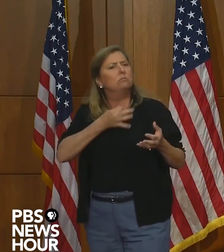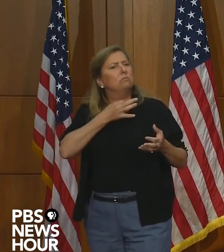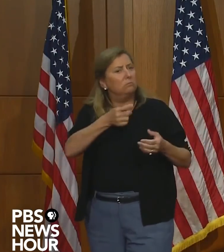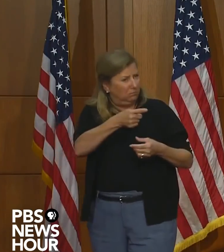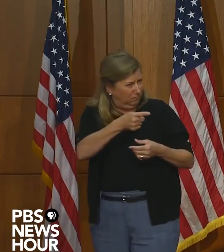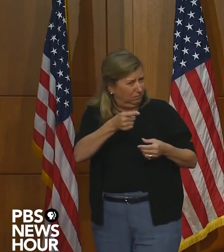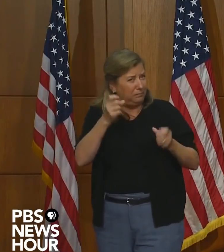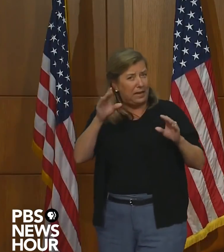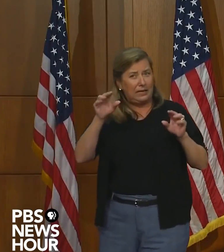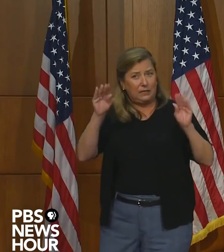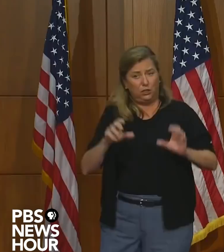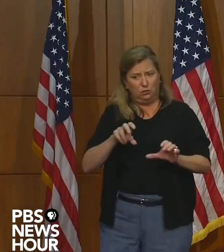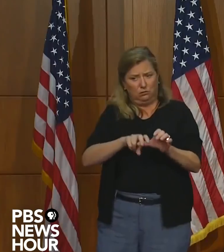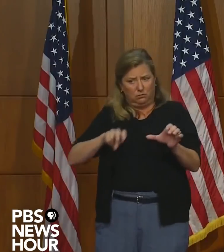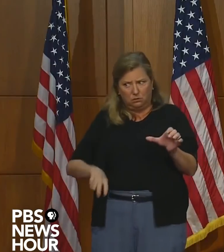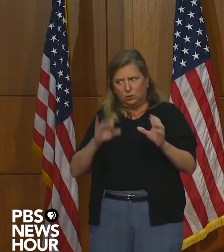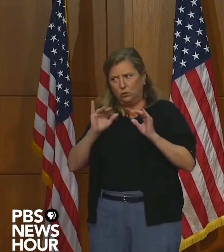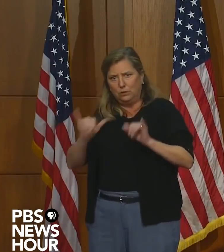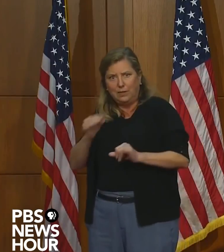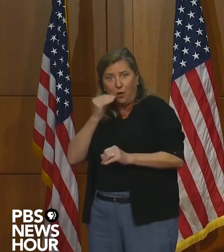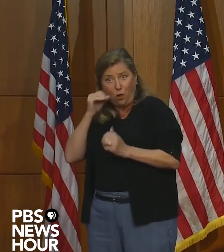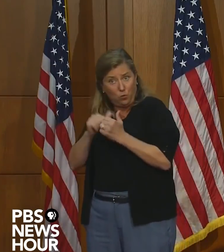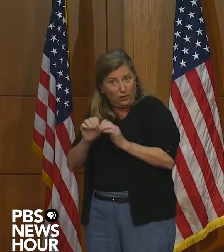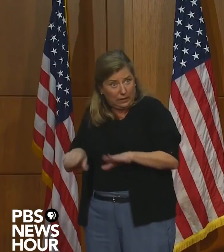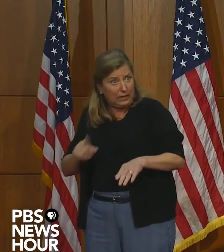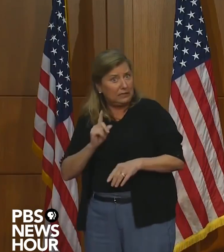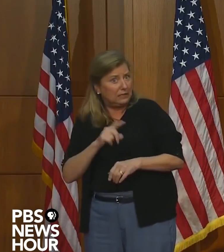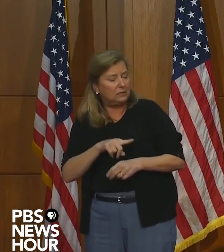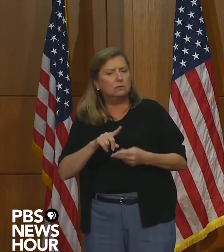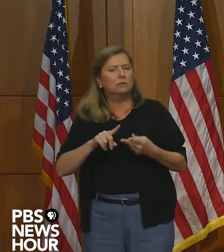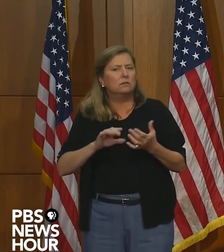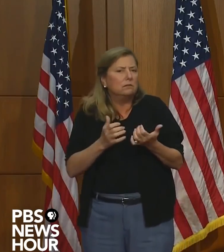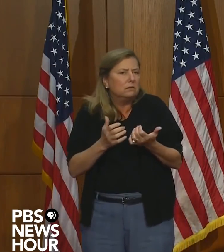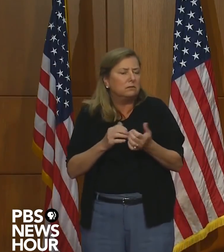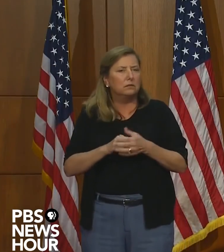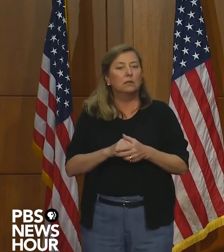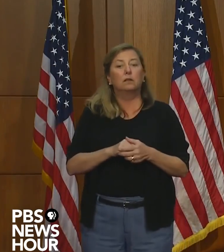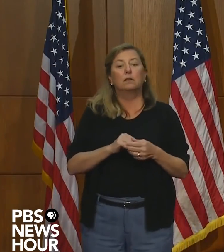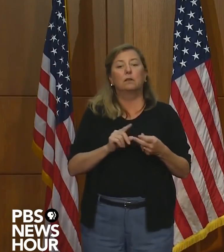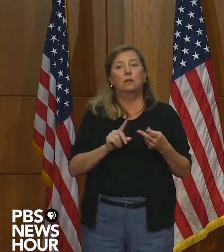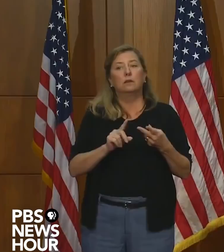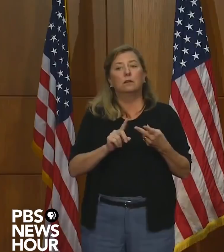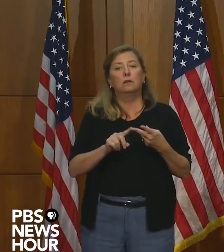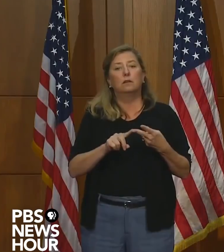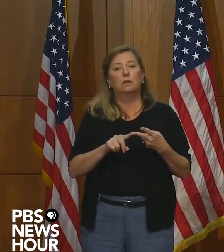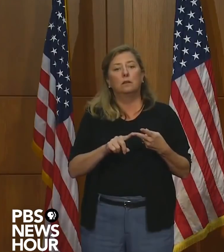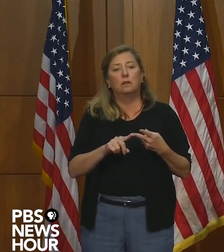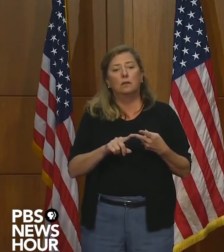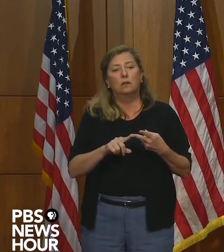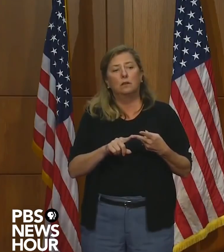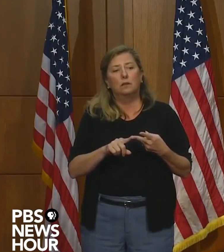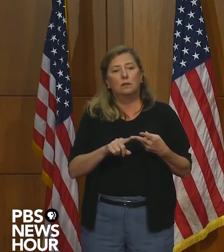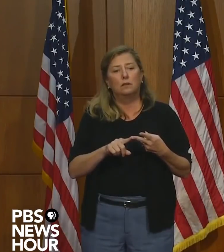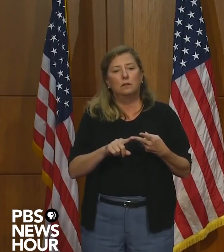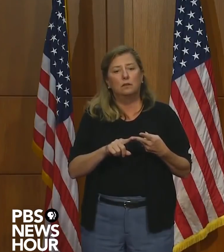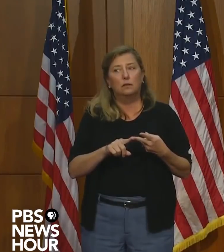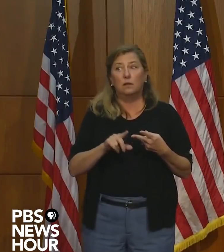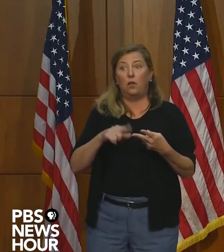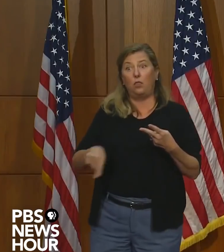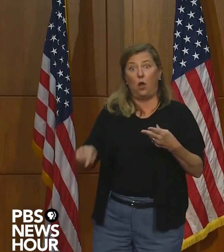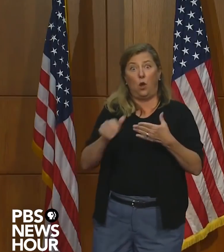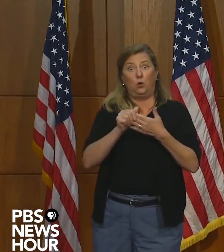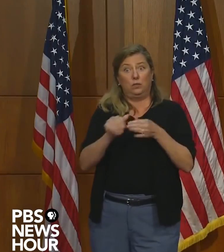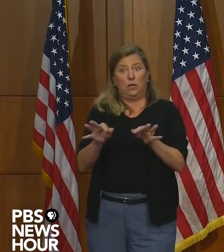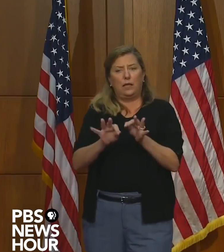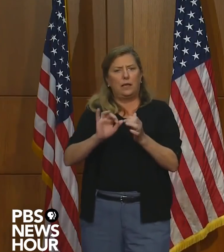leaving their jobs so they can stay at home with their kids? And how can you address this? And then my second question is, how will these guidelines impact students